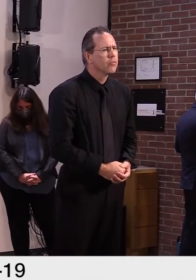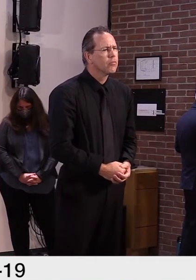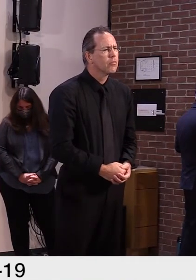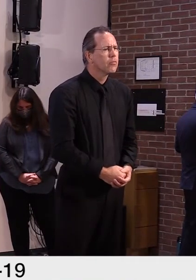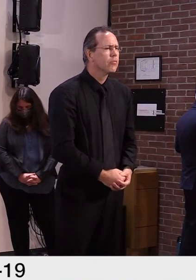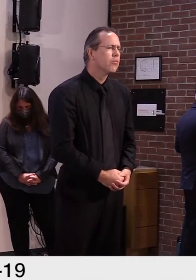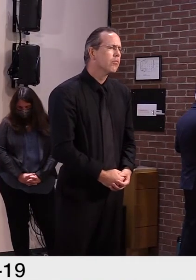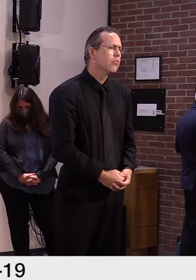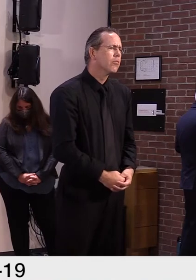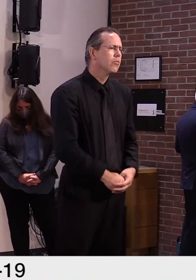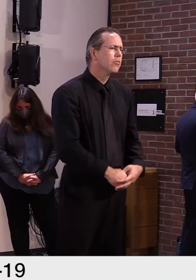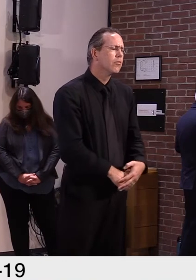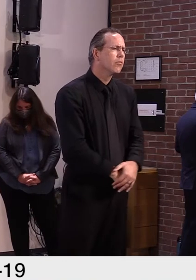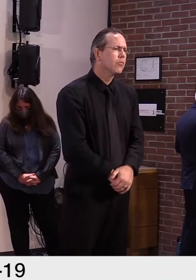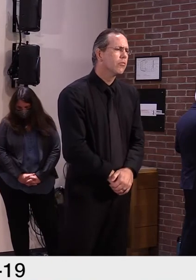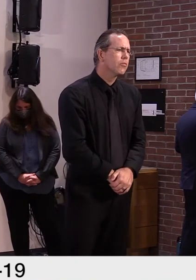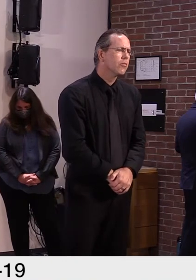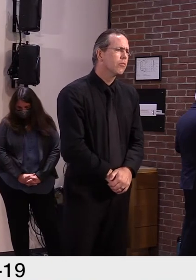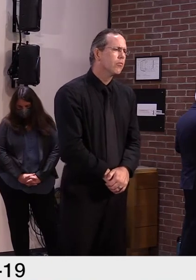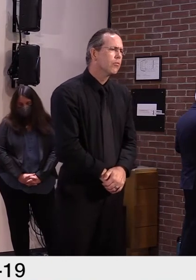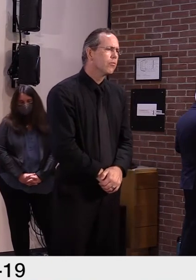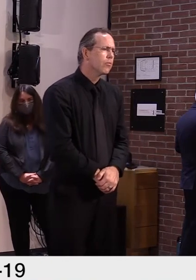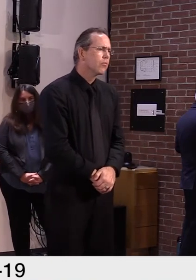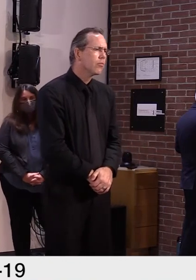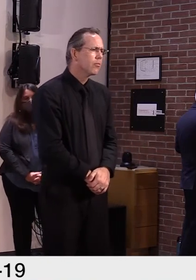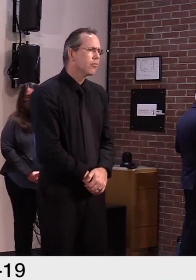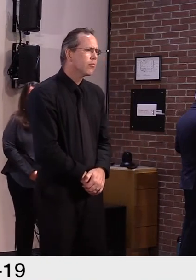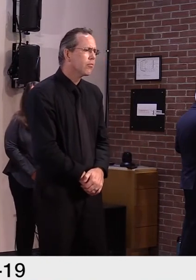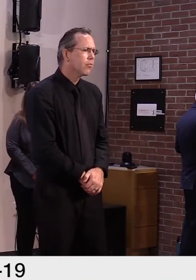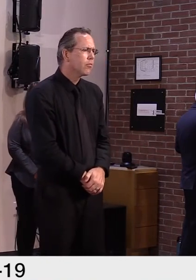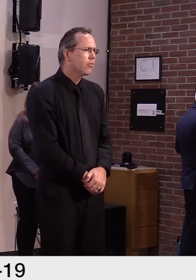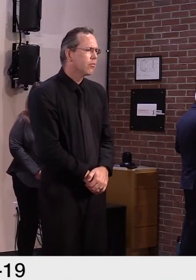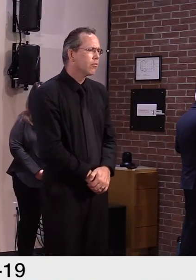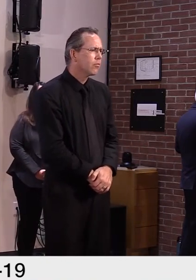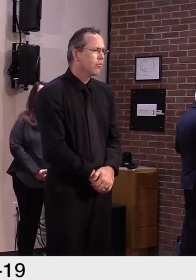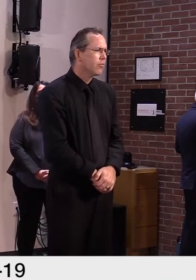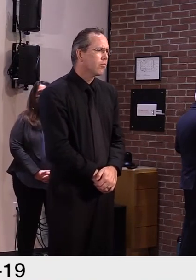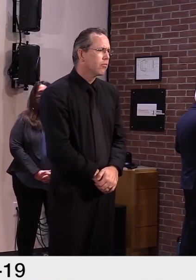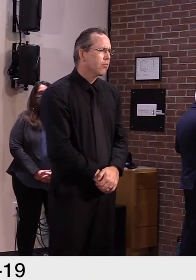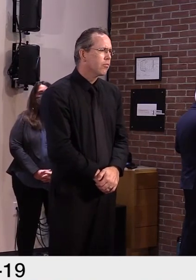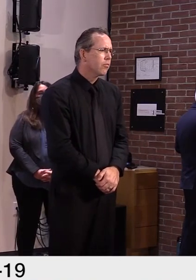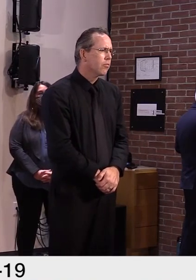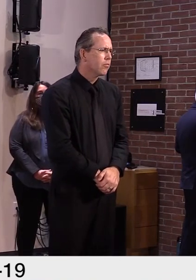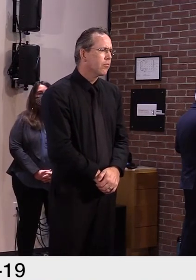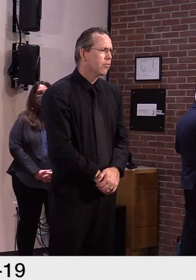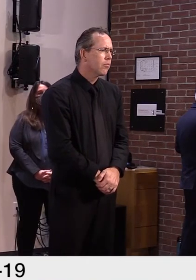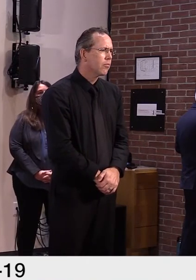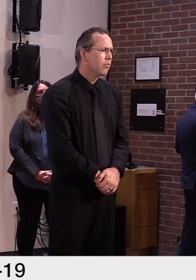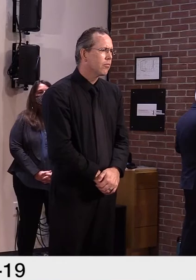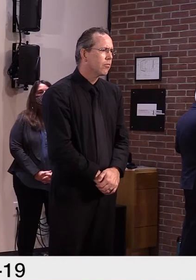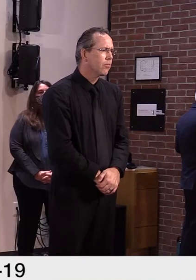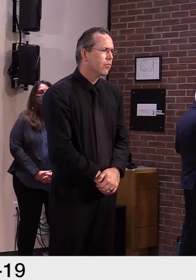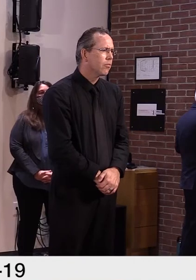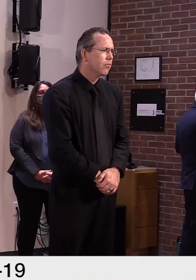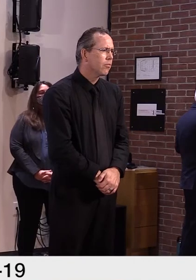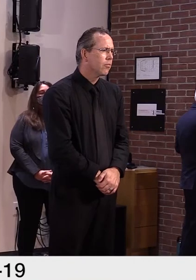dealings that have enriched his brothers and his family and specifically his son